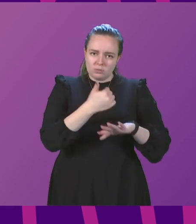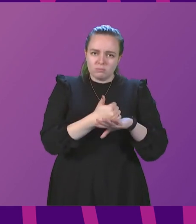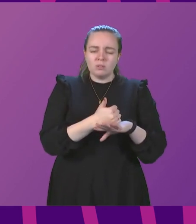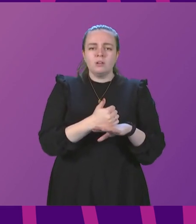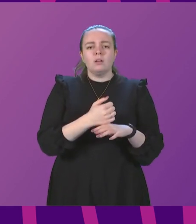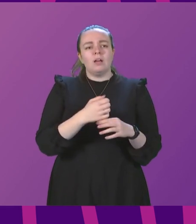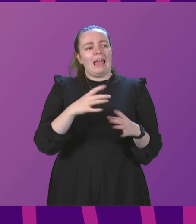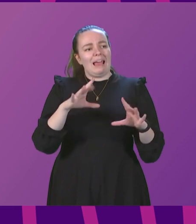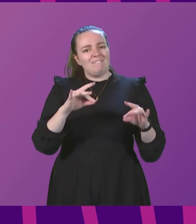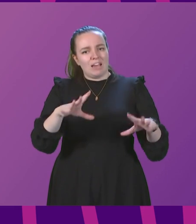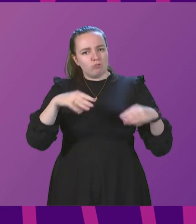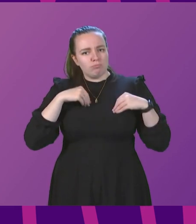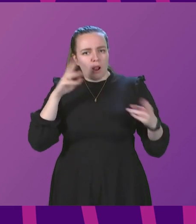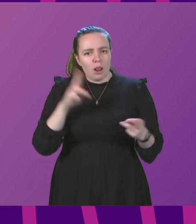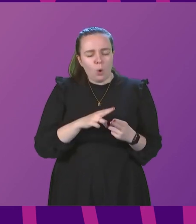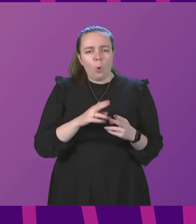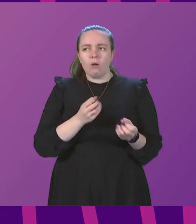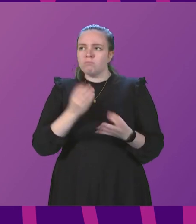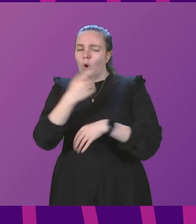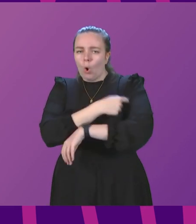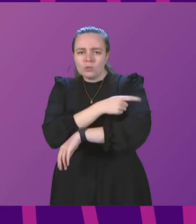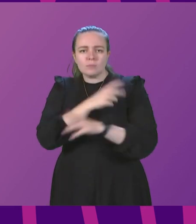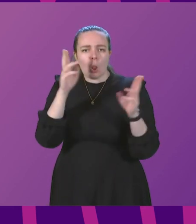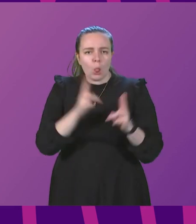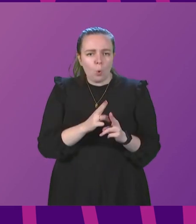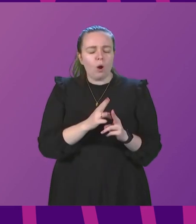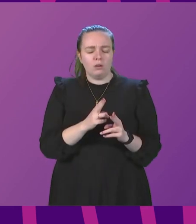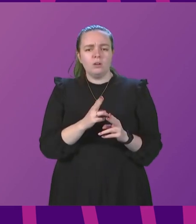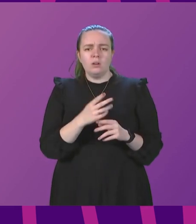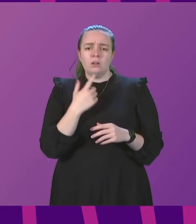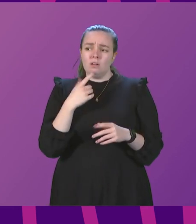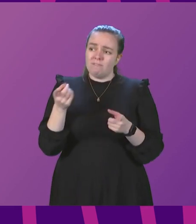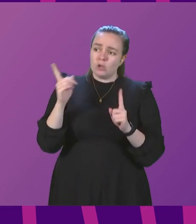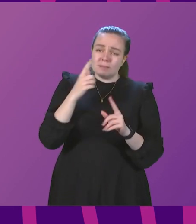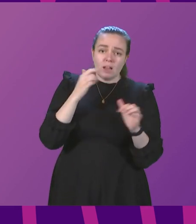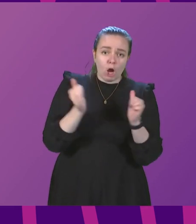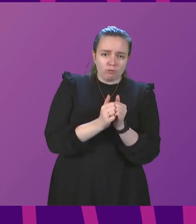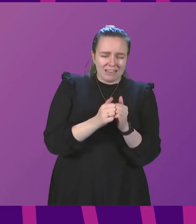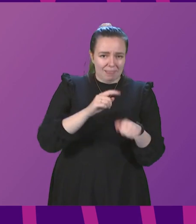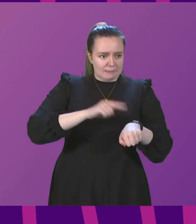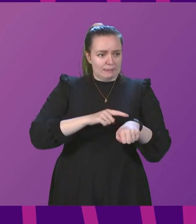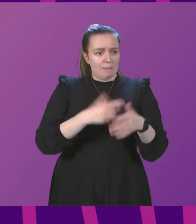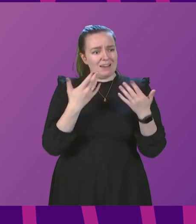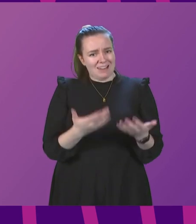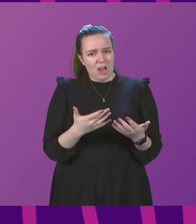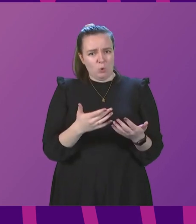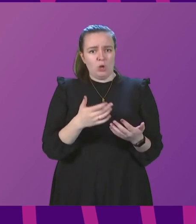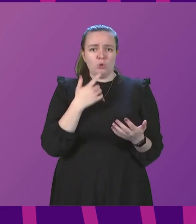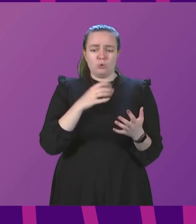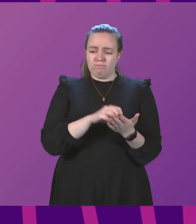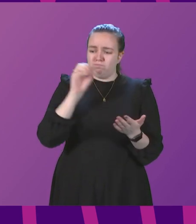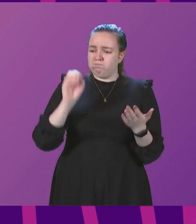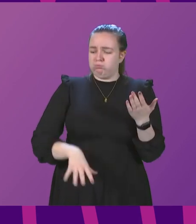admissions are lower and ICU admissions are lower. Does the First Minister agree with me that the time has come to remove this financially disastrous restriction